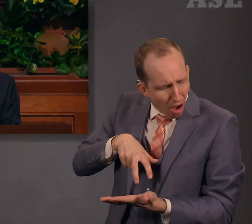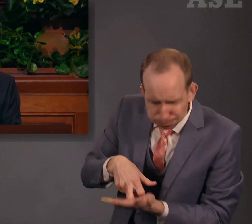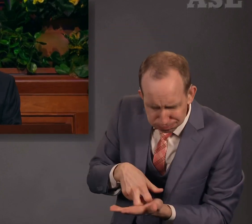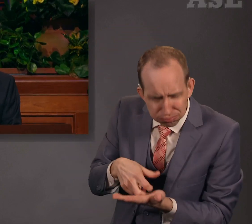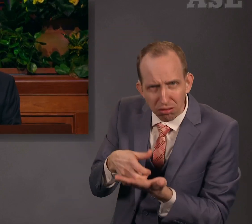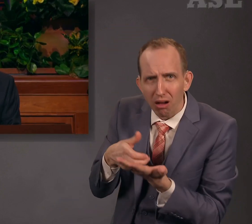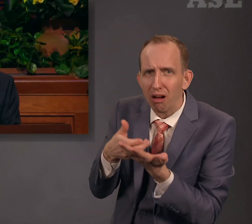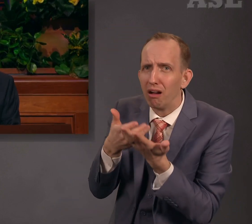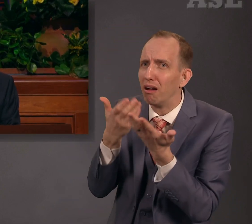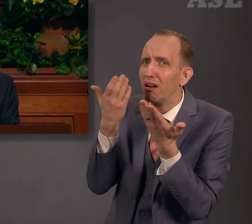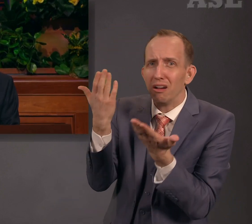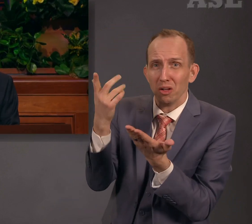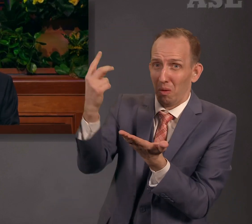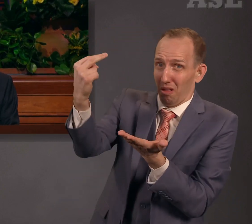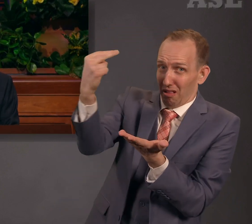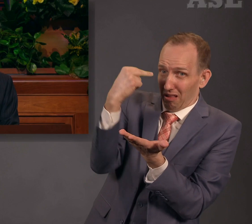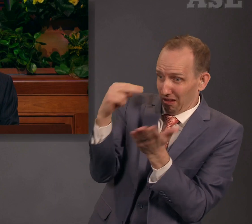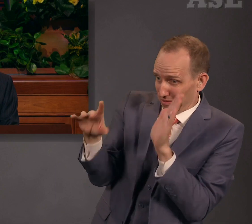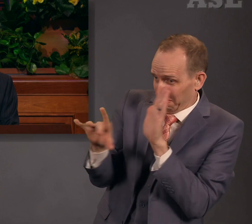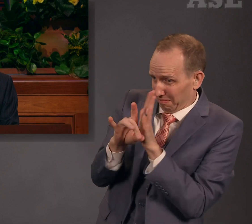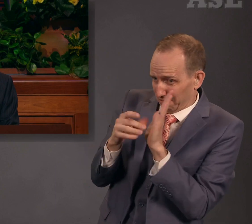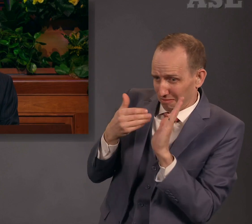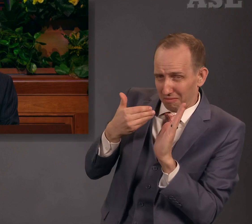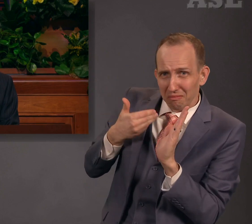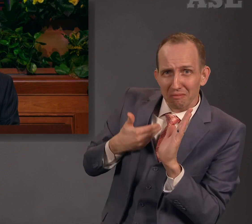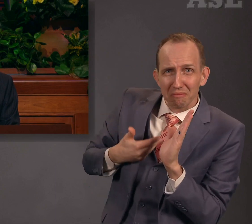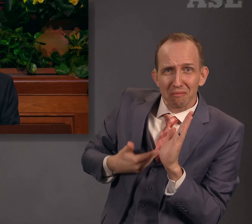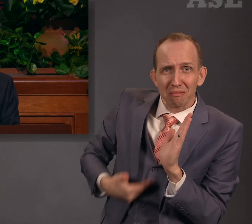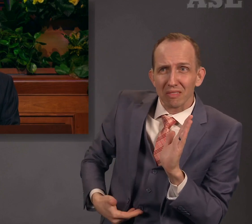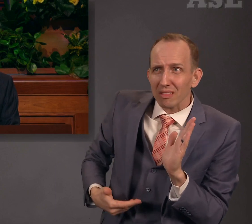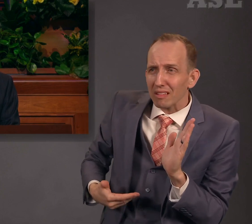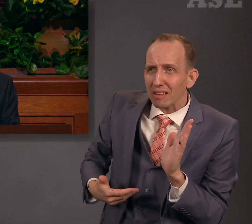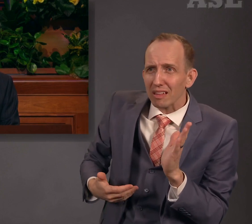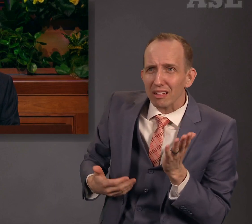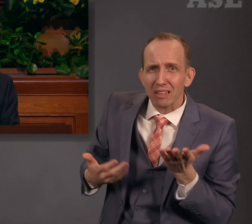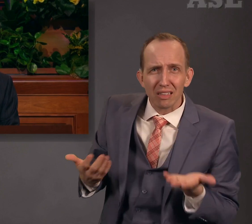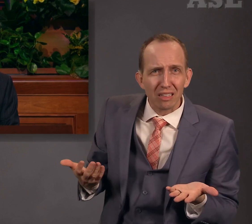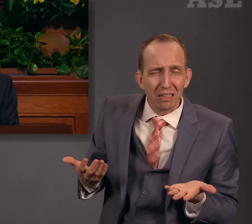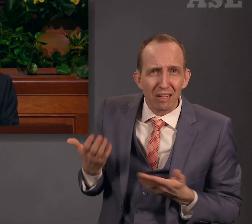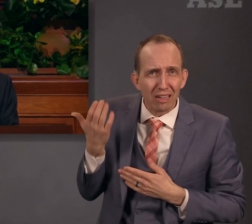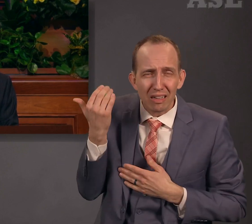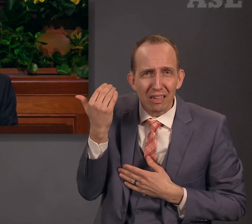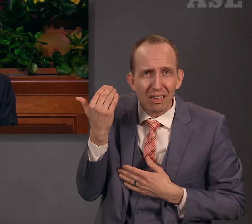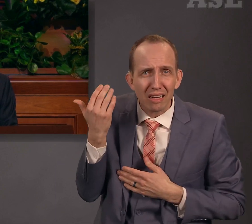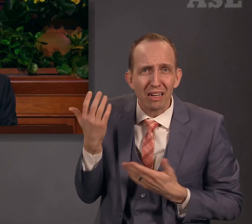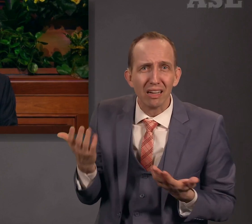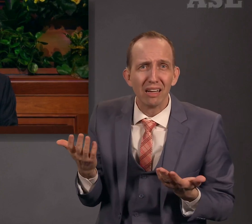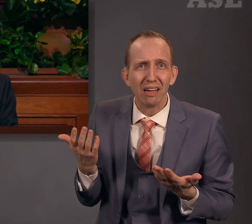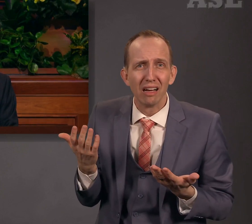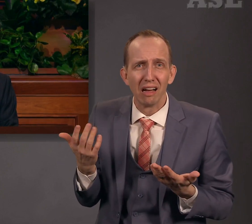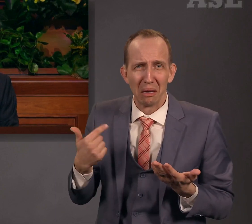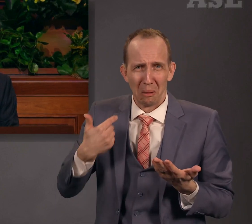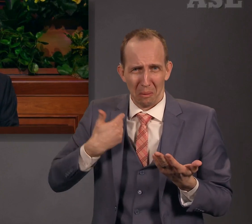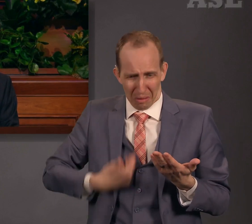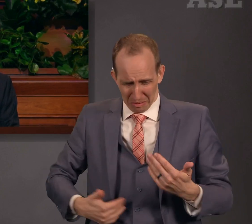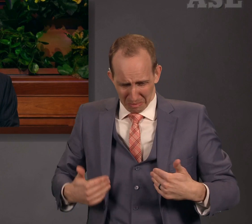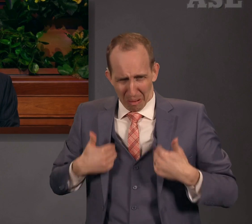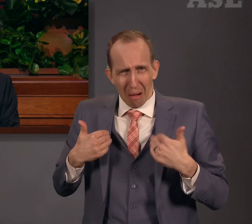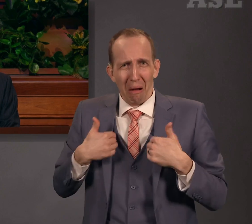to the earth and spake before the Lord, saying, Why is it that I have found favor in thy sight, and